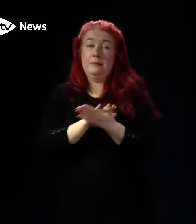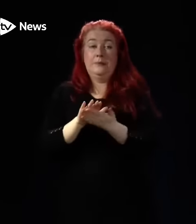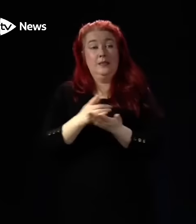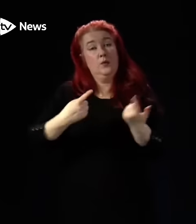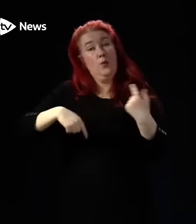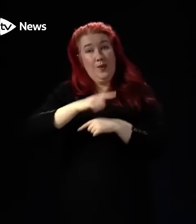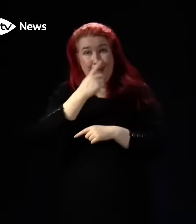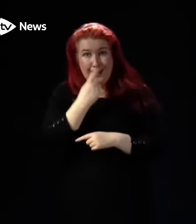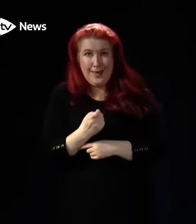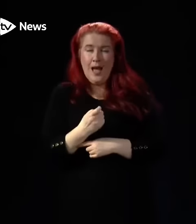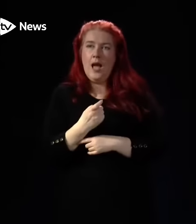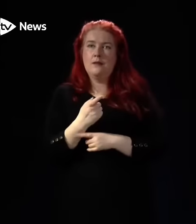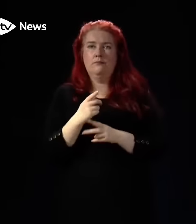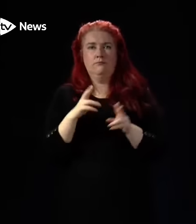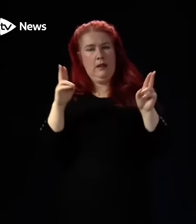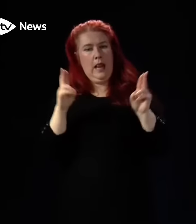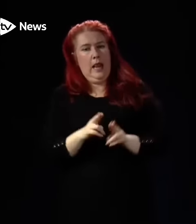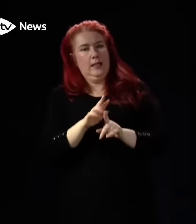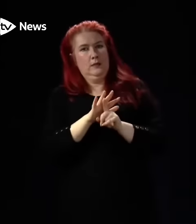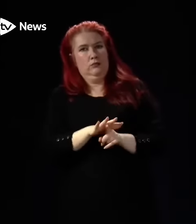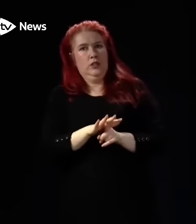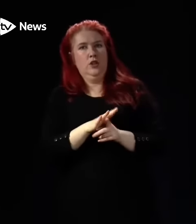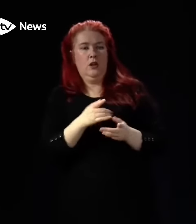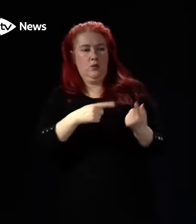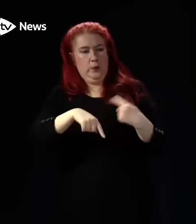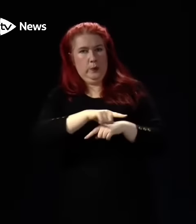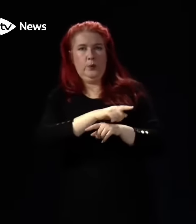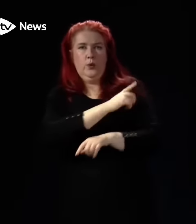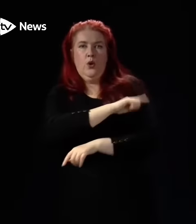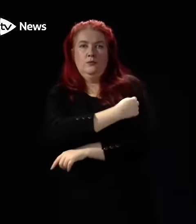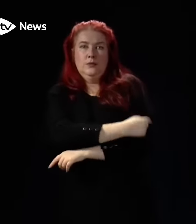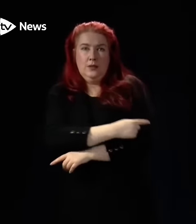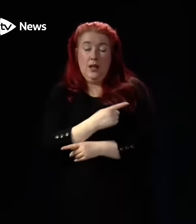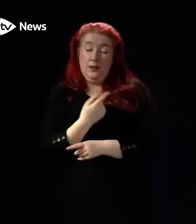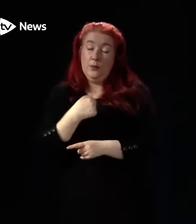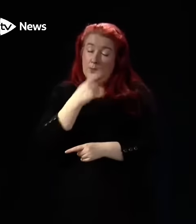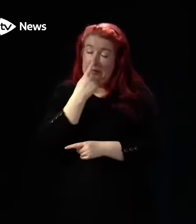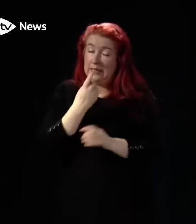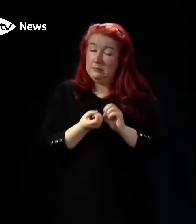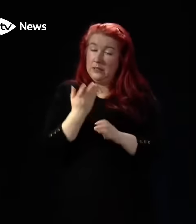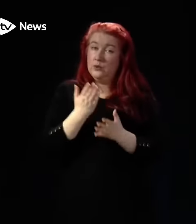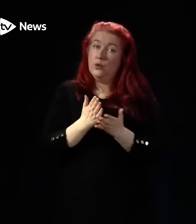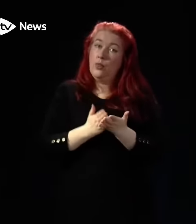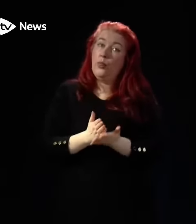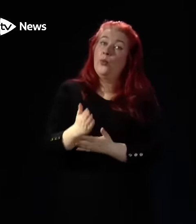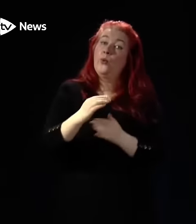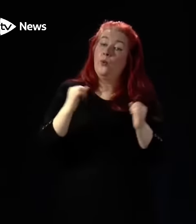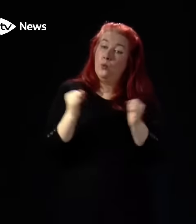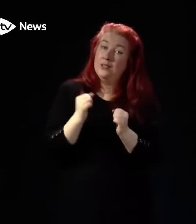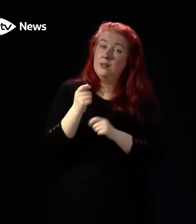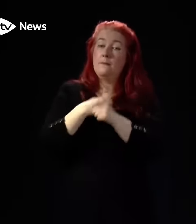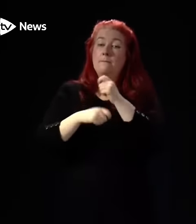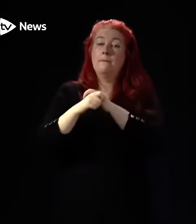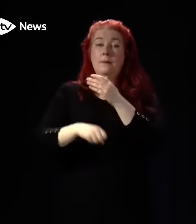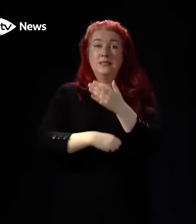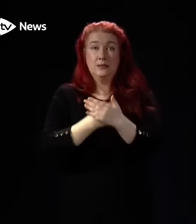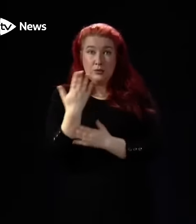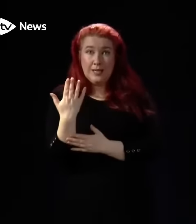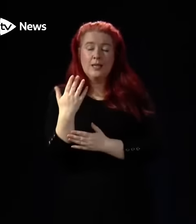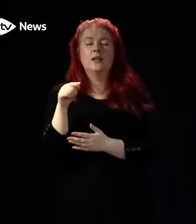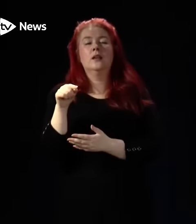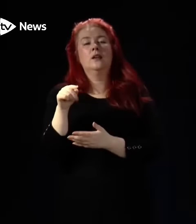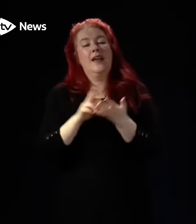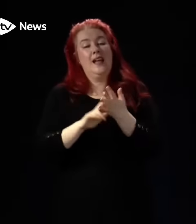in relieving some of the pressures our hospitals are facing. And we can ensure that as we move through winter and into spring, the NHS can